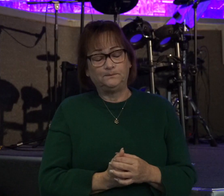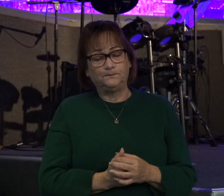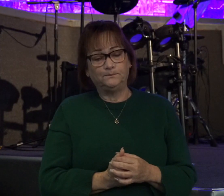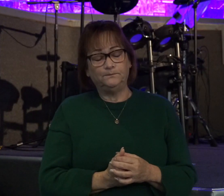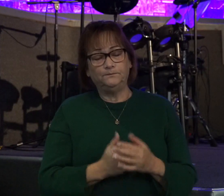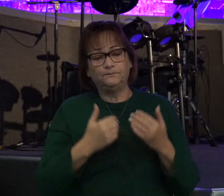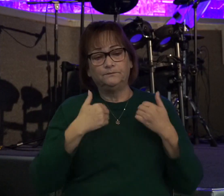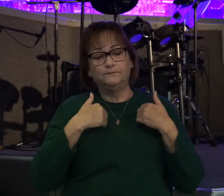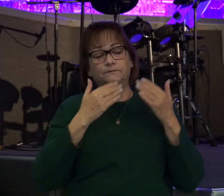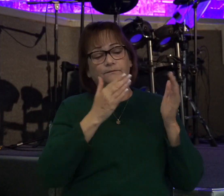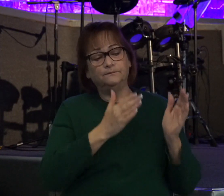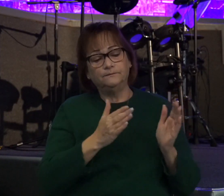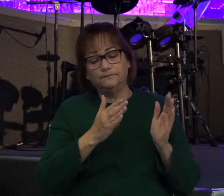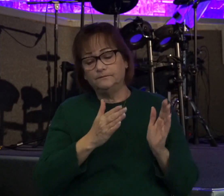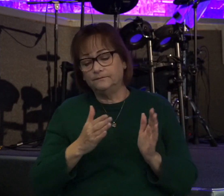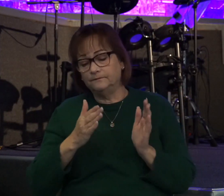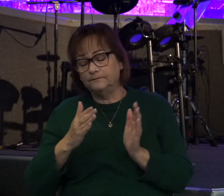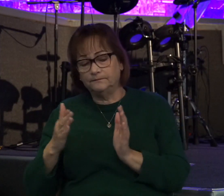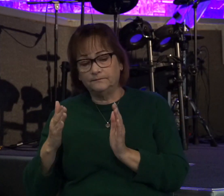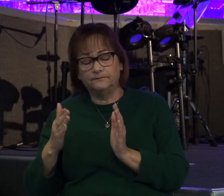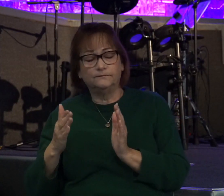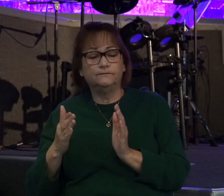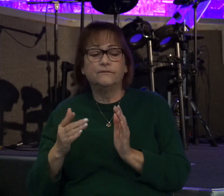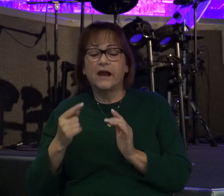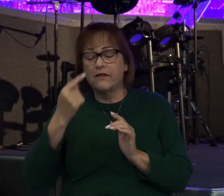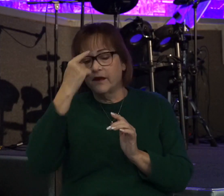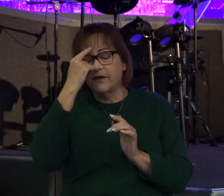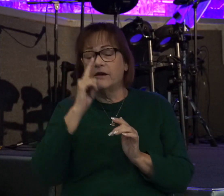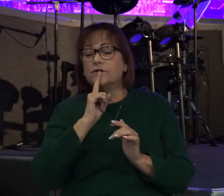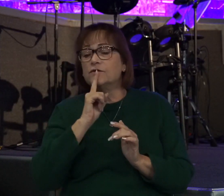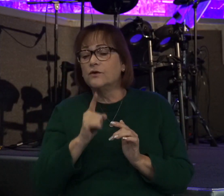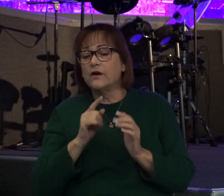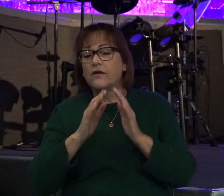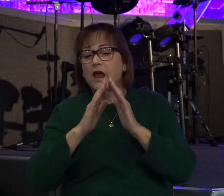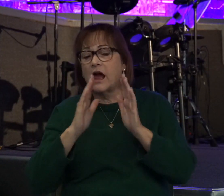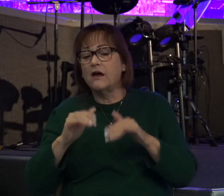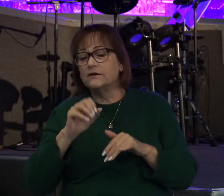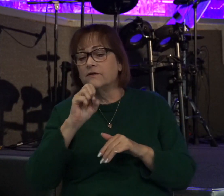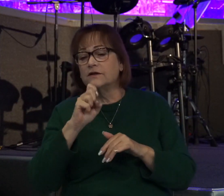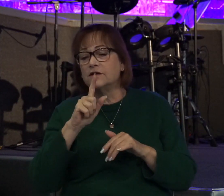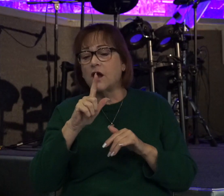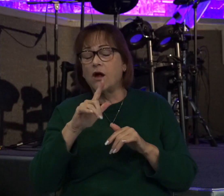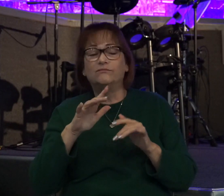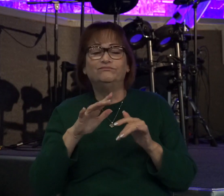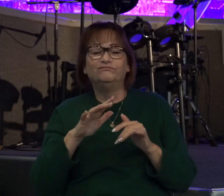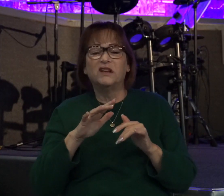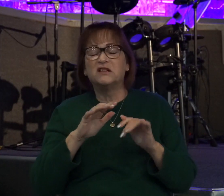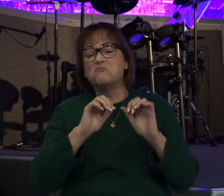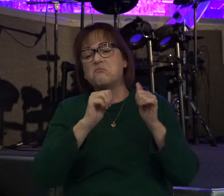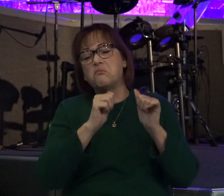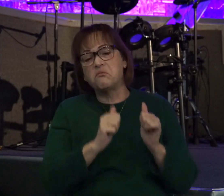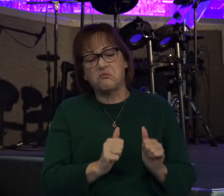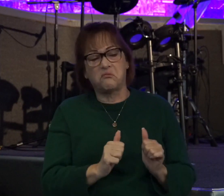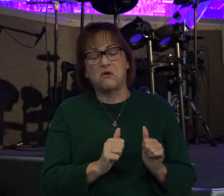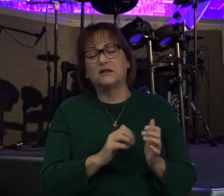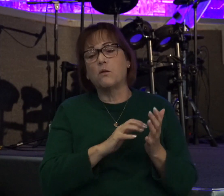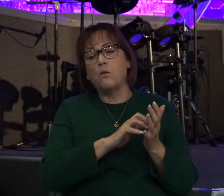agenda. They thought, surely the house of Saul's going down, okay? It's getting weaker and weaker.